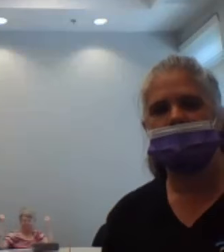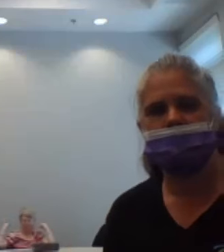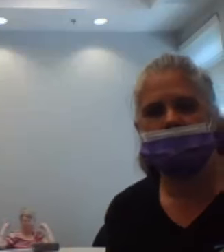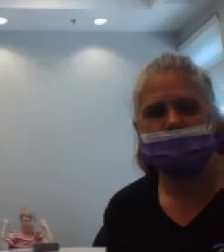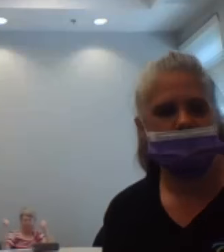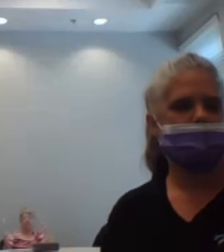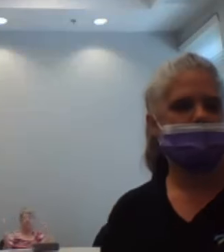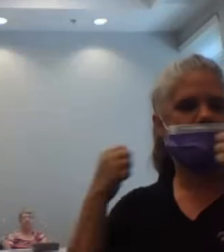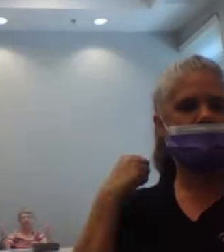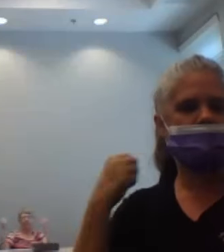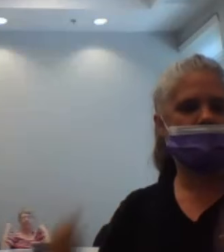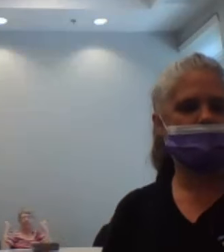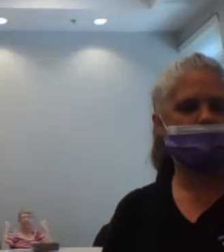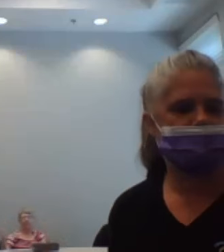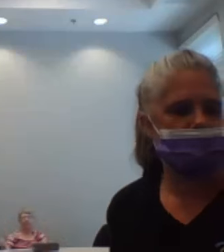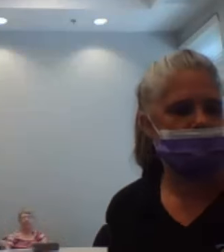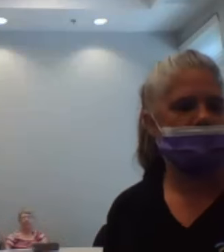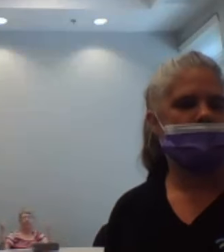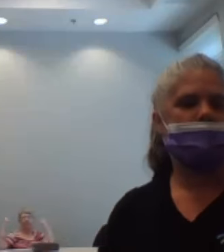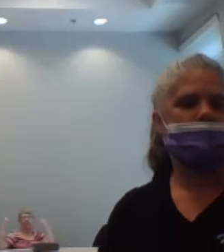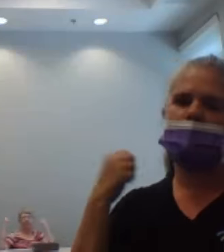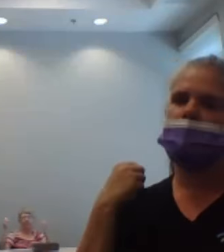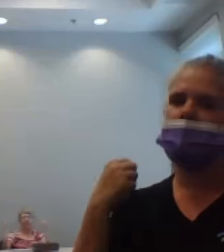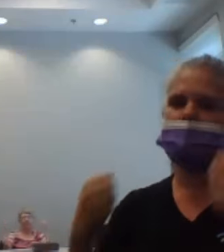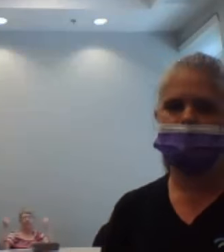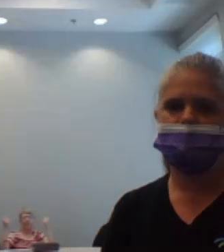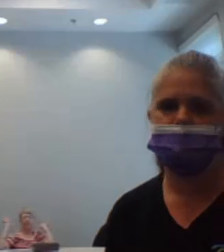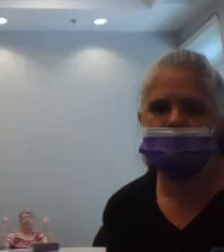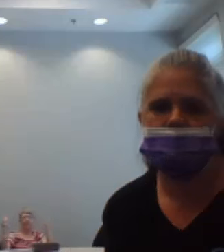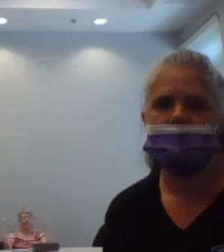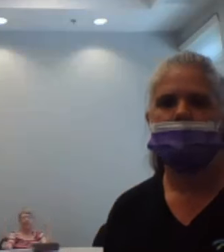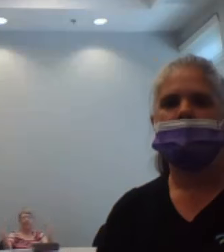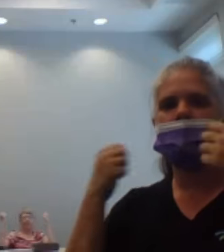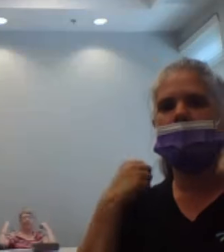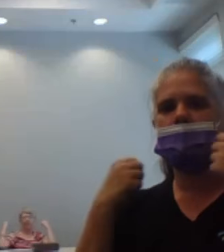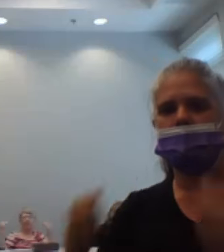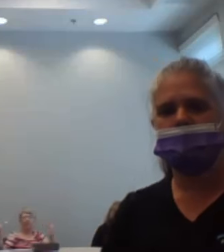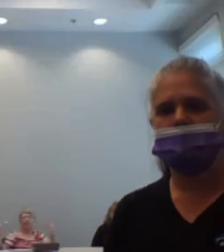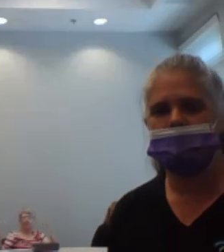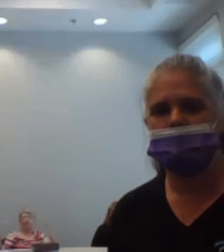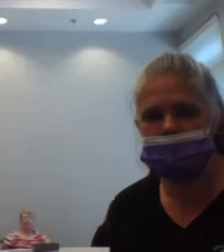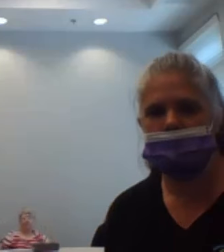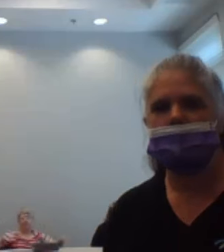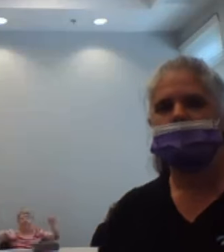7, 8, 9, 10,